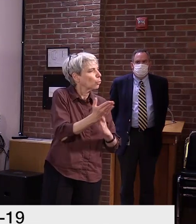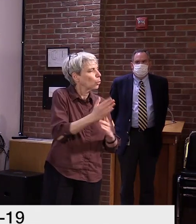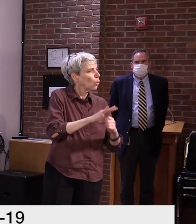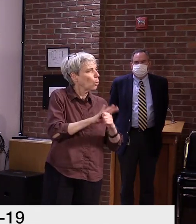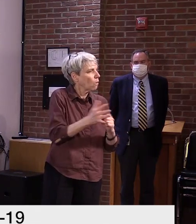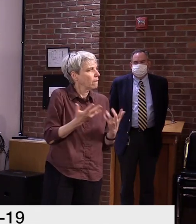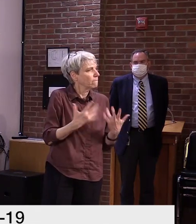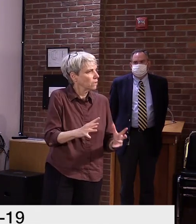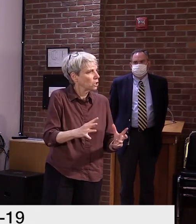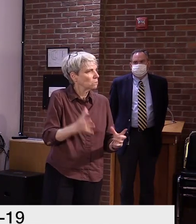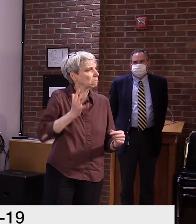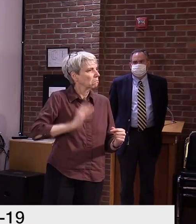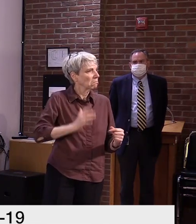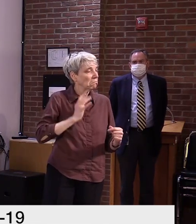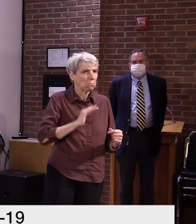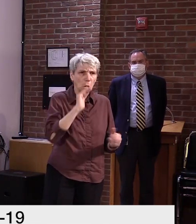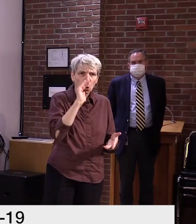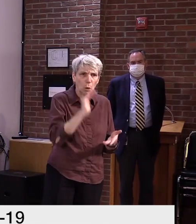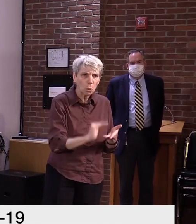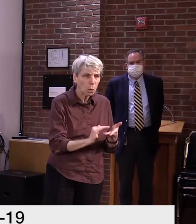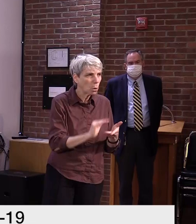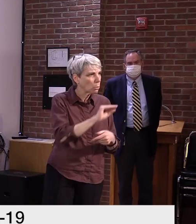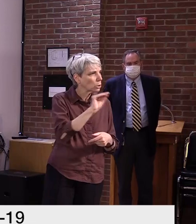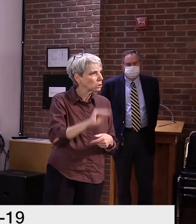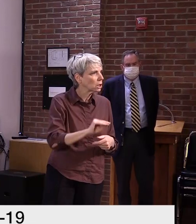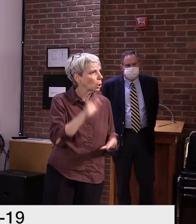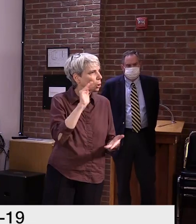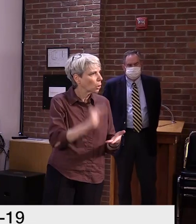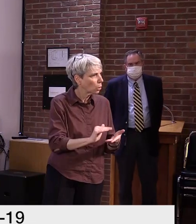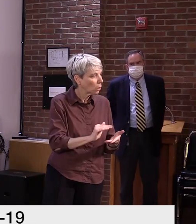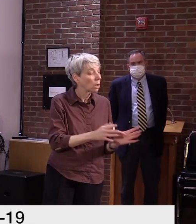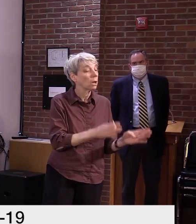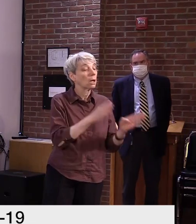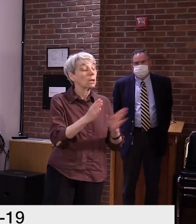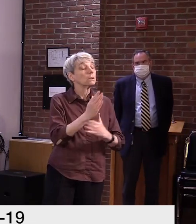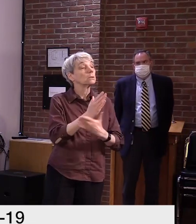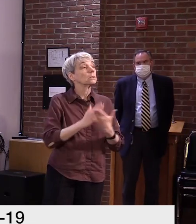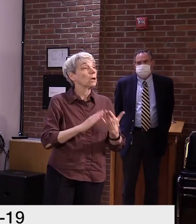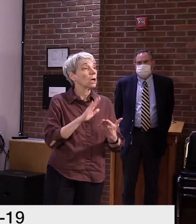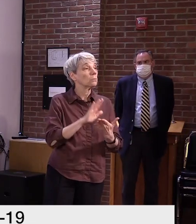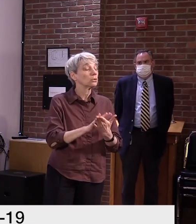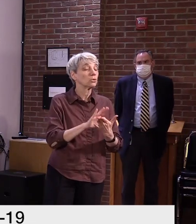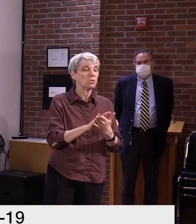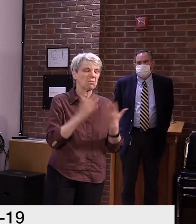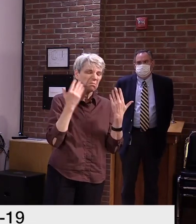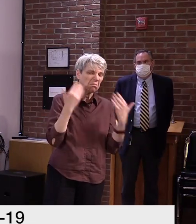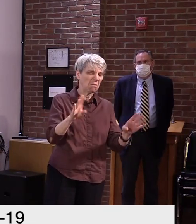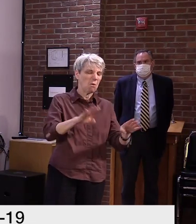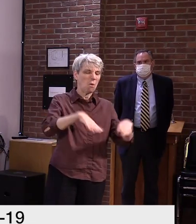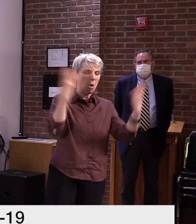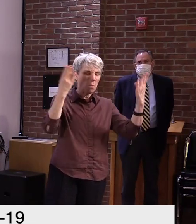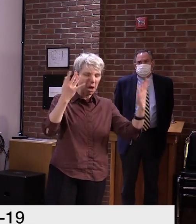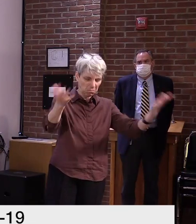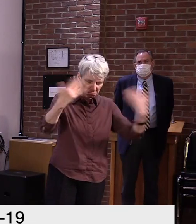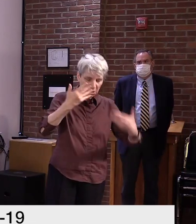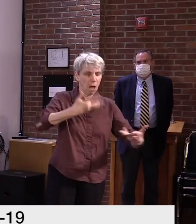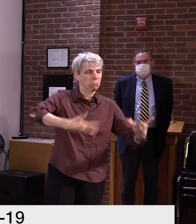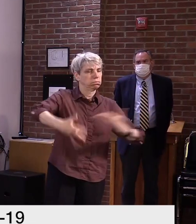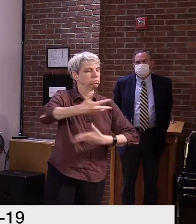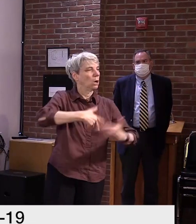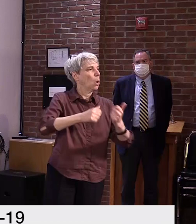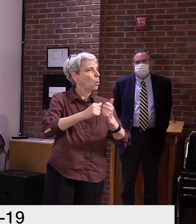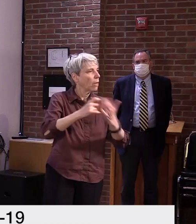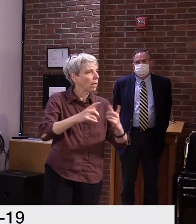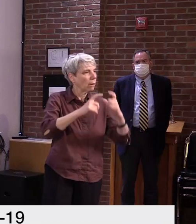school. In school systems where no medication strategies were implemented, however, there is data to suggest